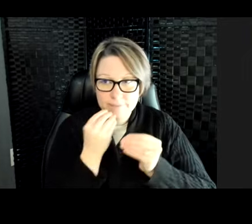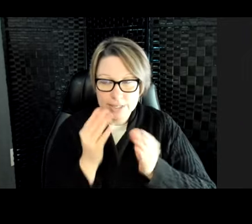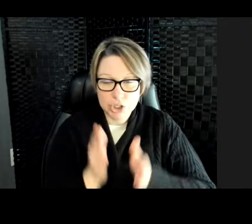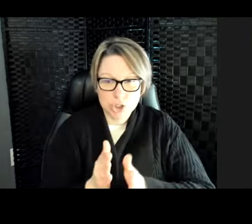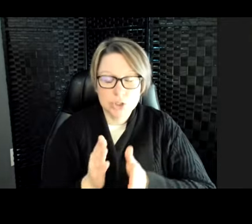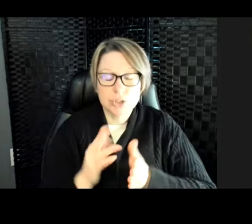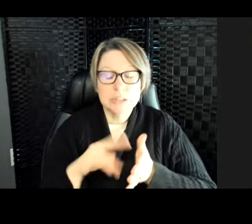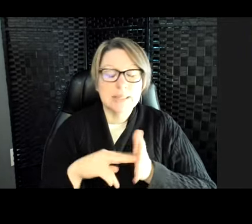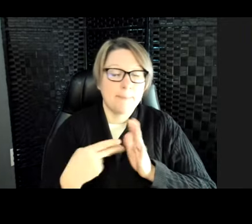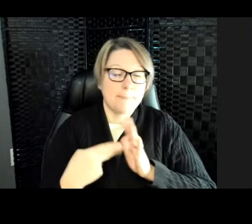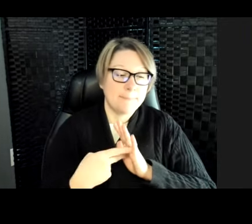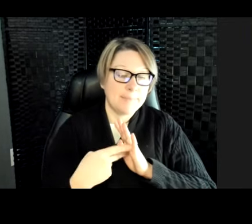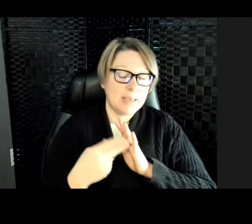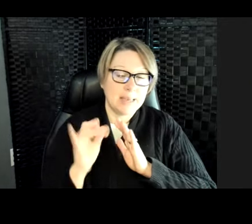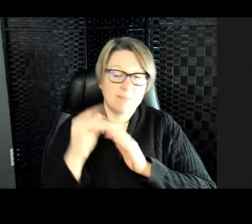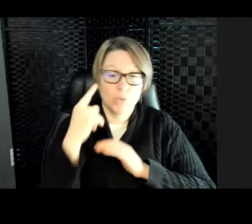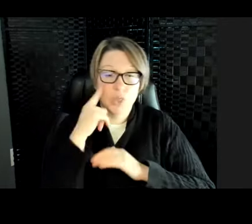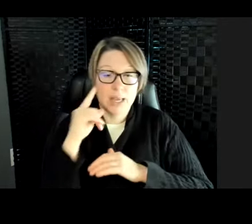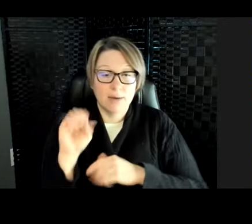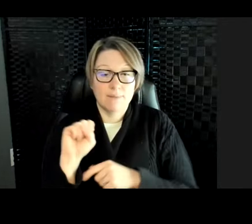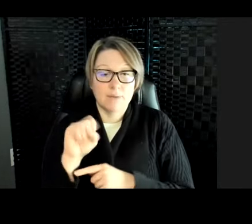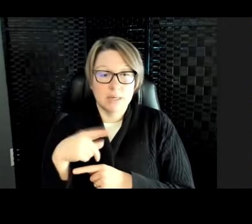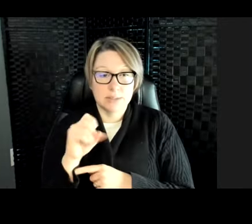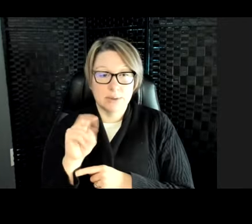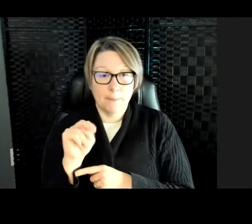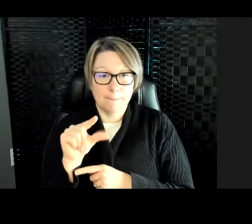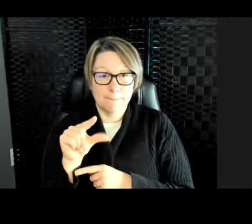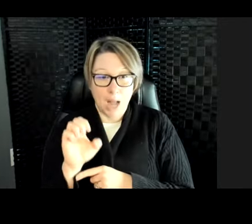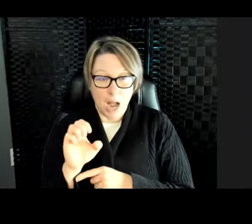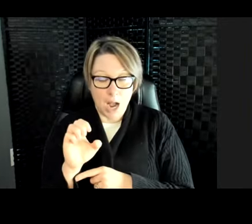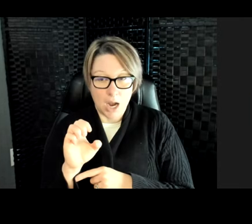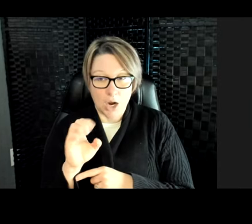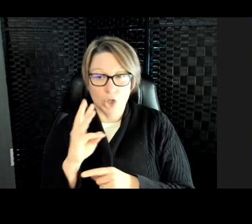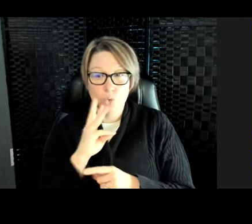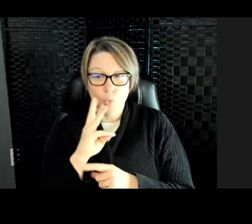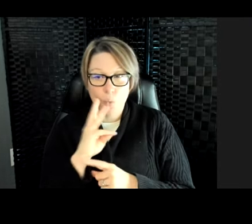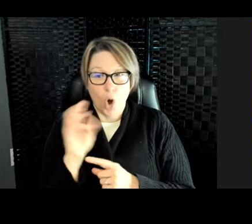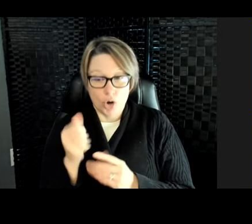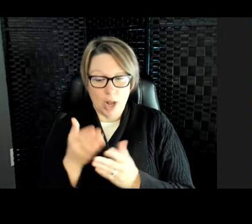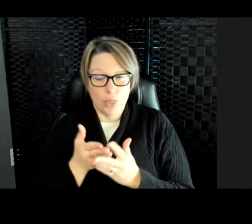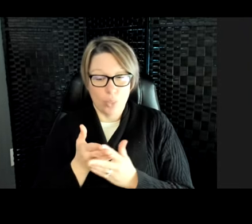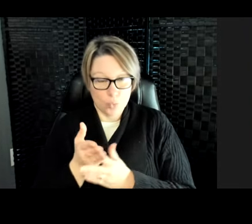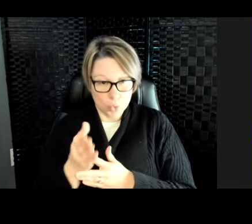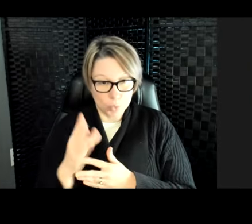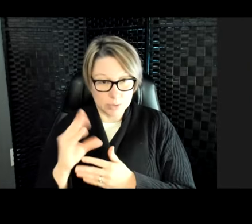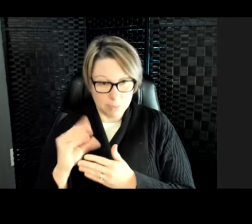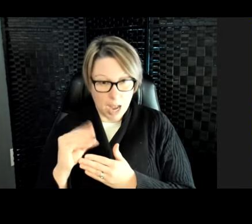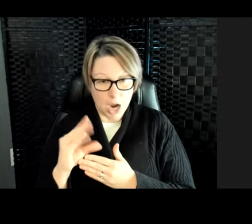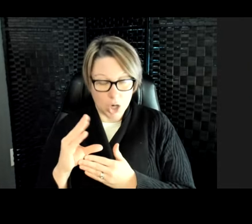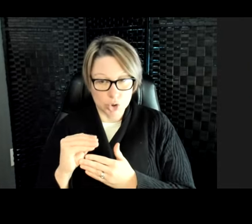a sponge, and water can pass through a sponge, and the sponge